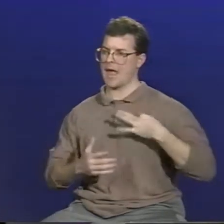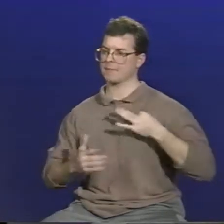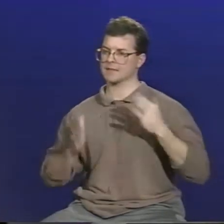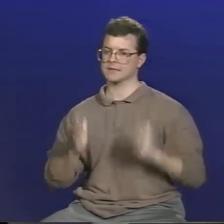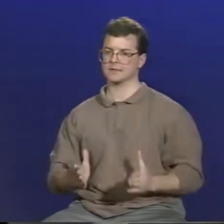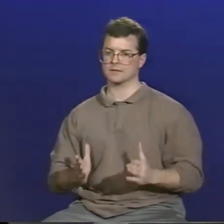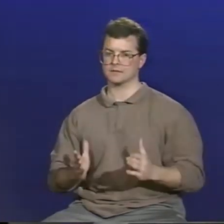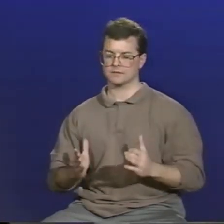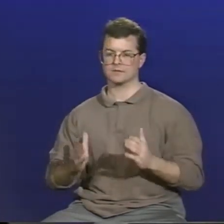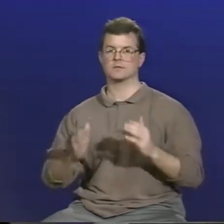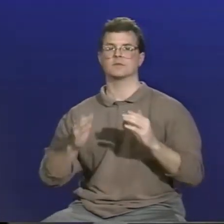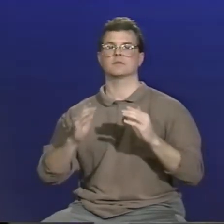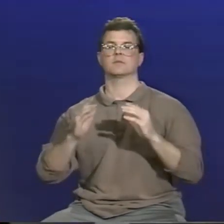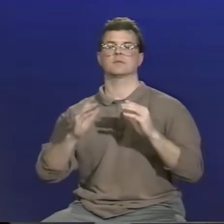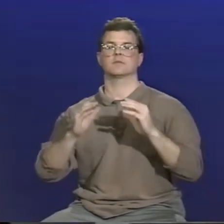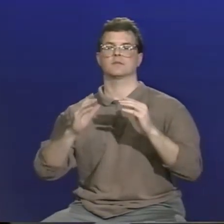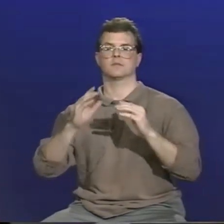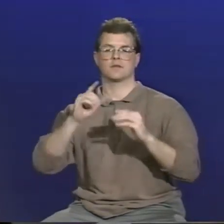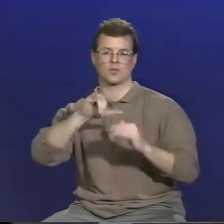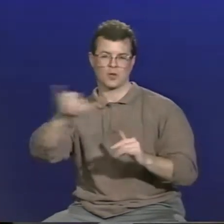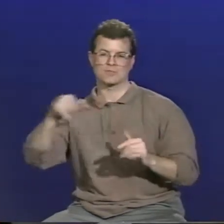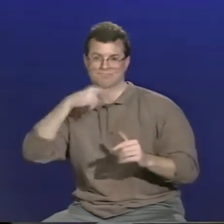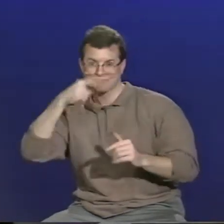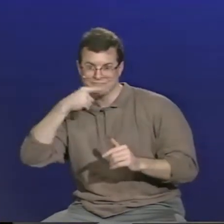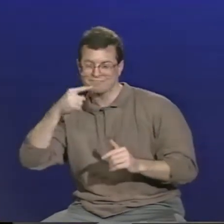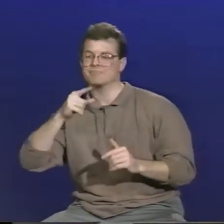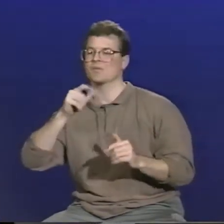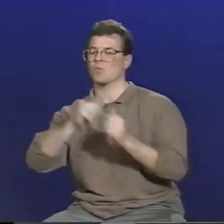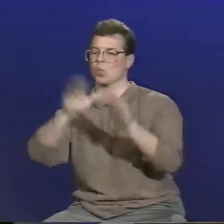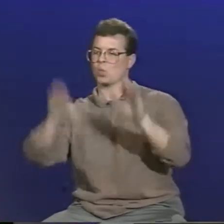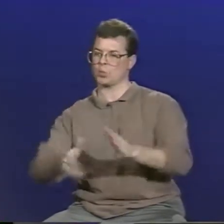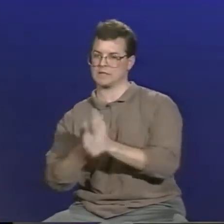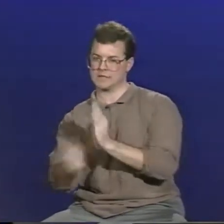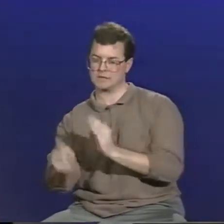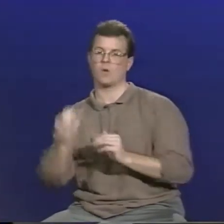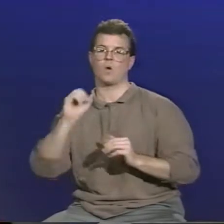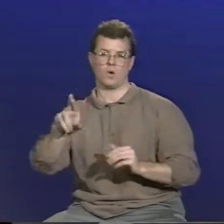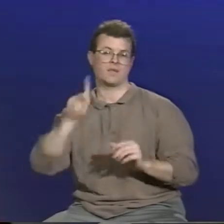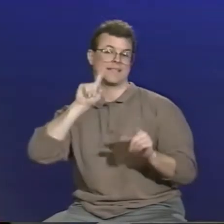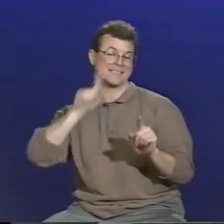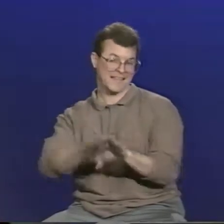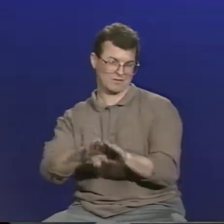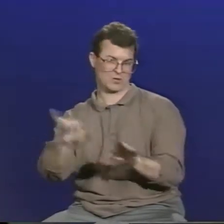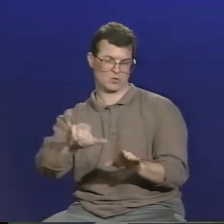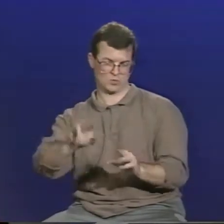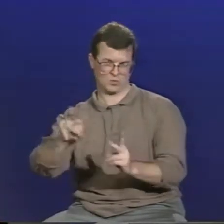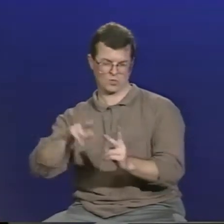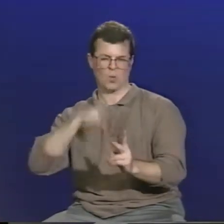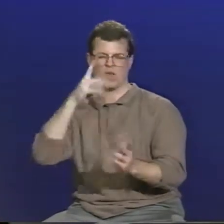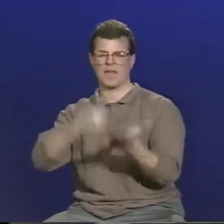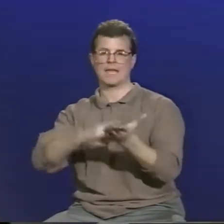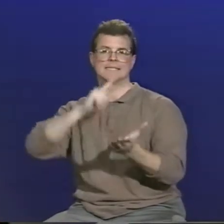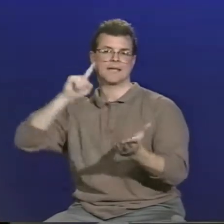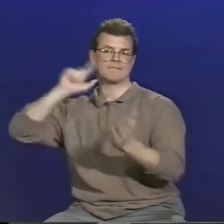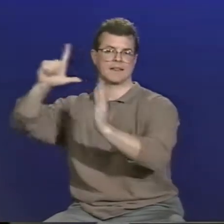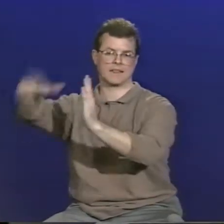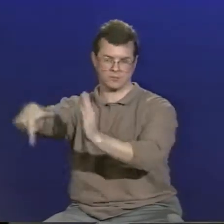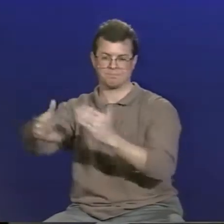My job in the personnel office has helped me see this as well because I interview applicants with low literacy skills, both deaf and